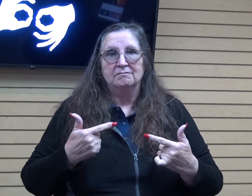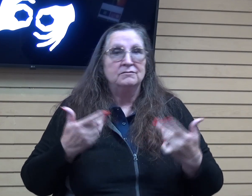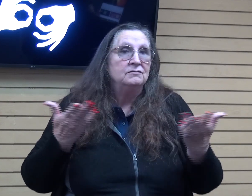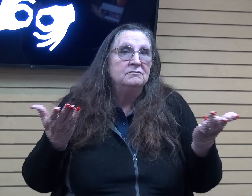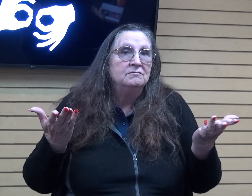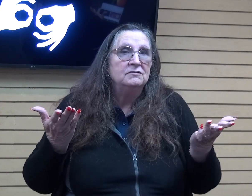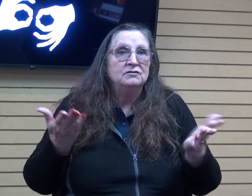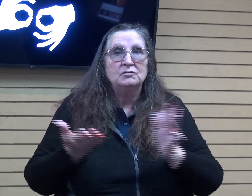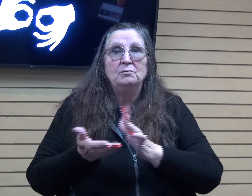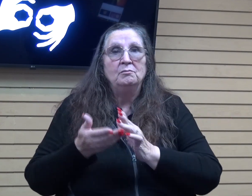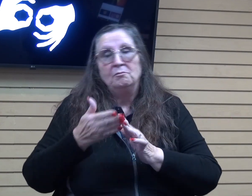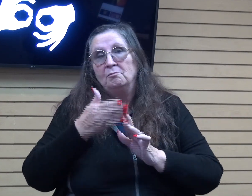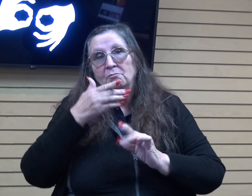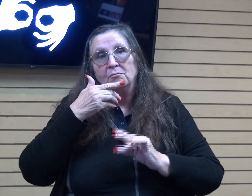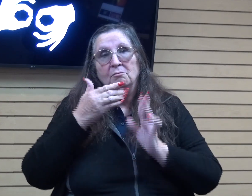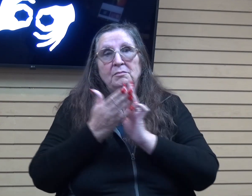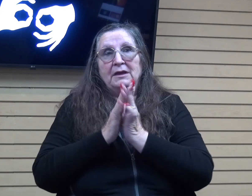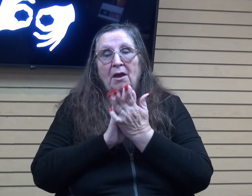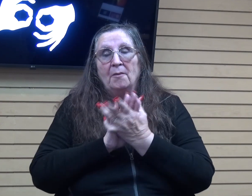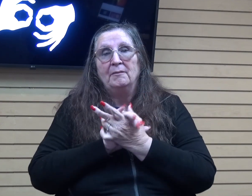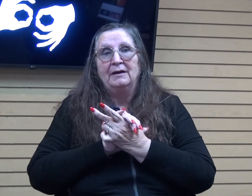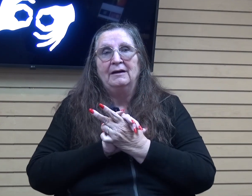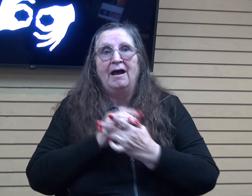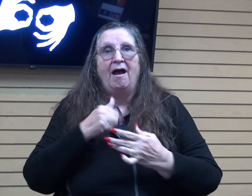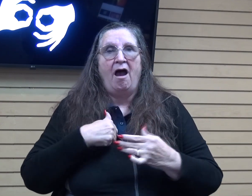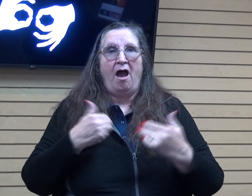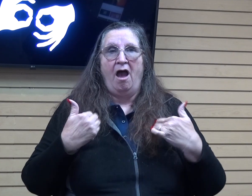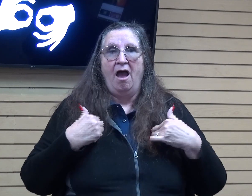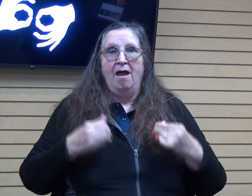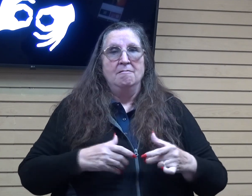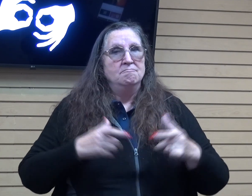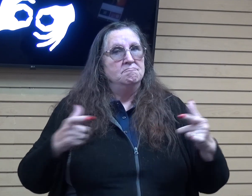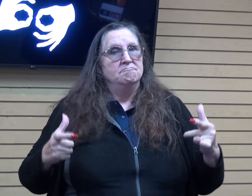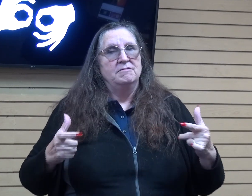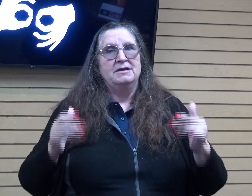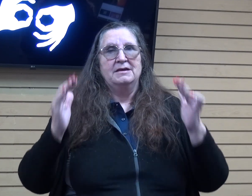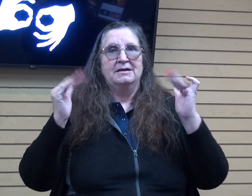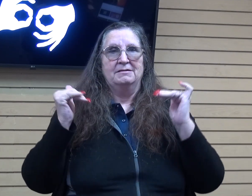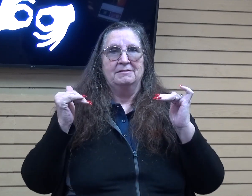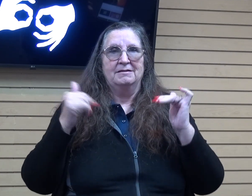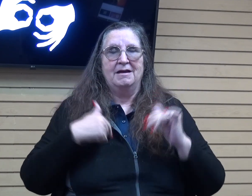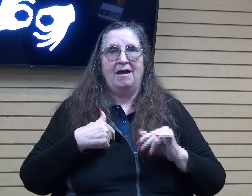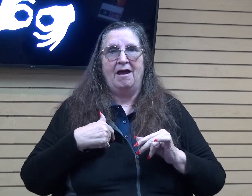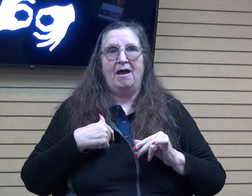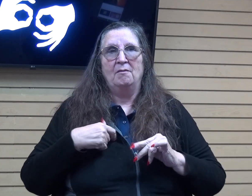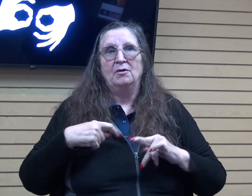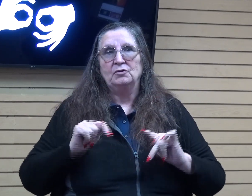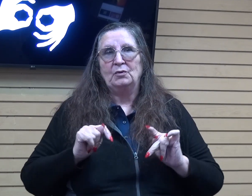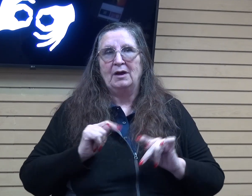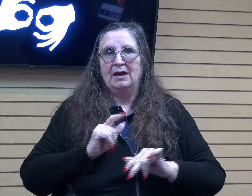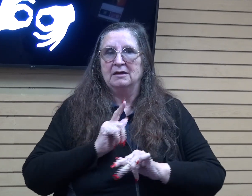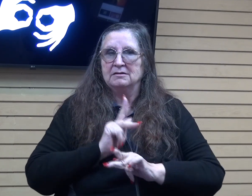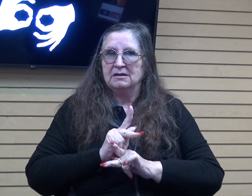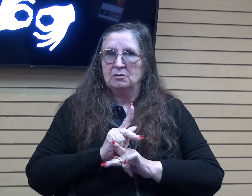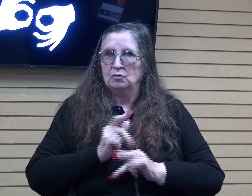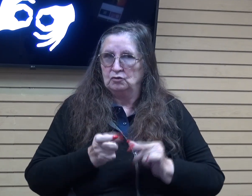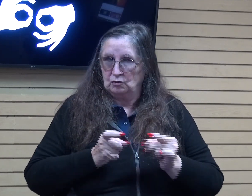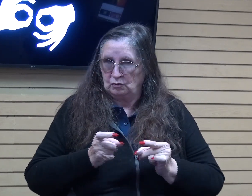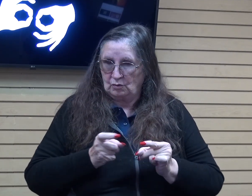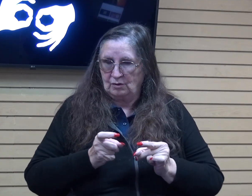And as I have some pretty big expectations, I'm trying to keep it under control. Tomorrow I'm